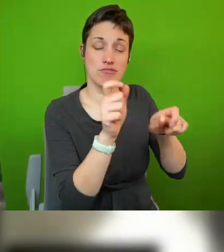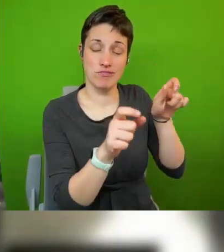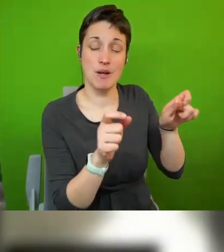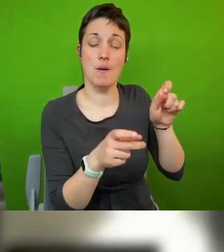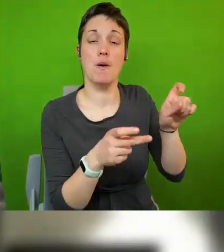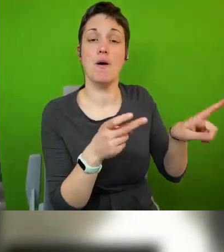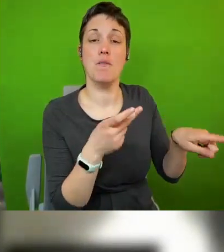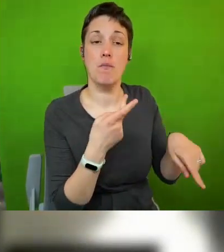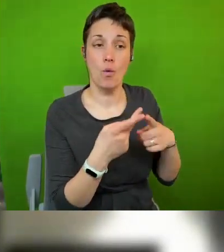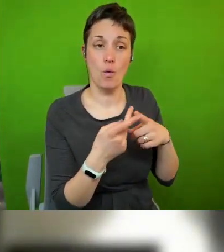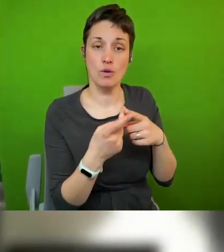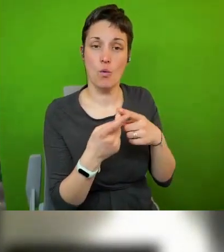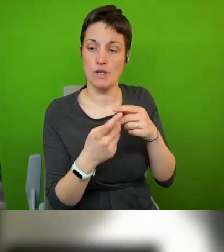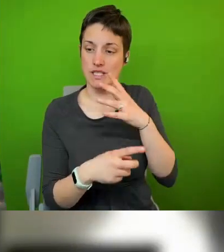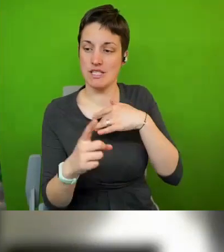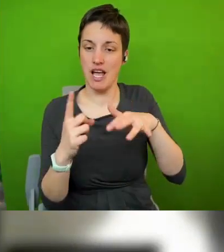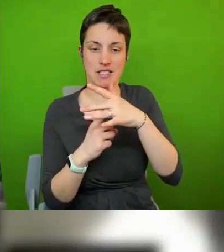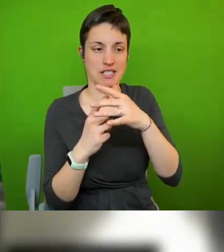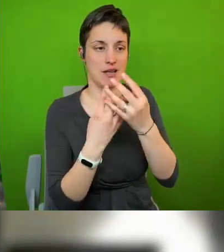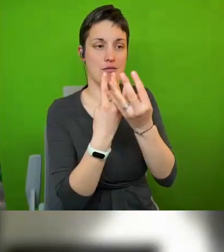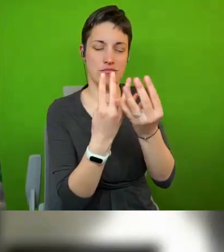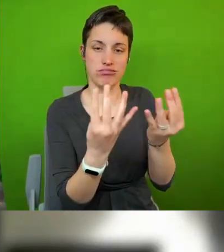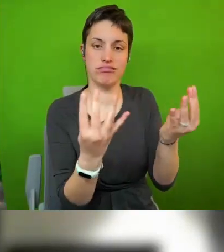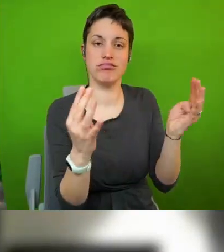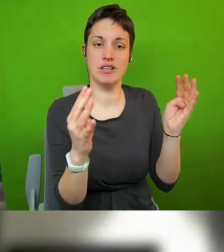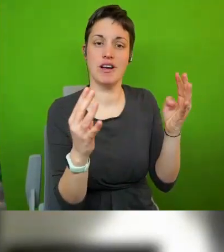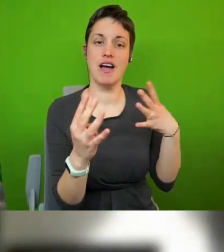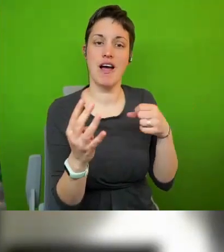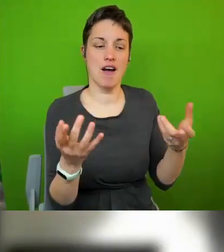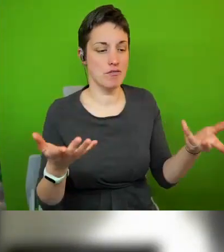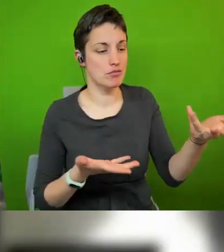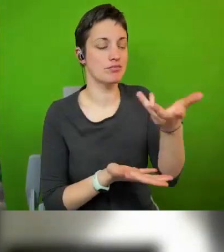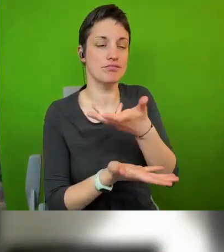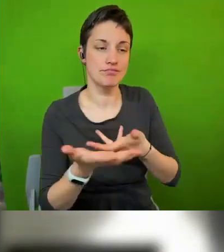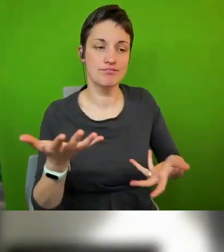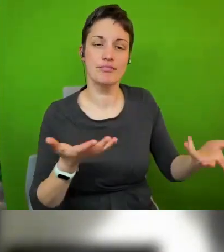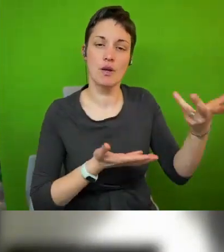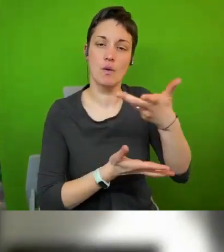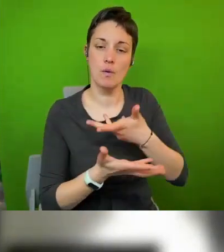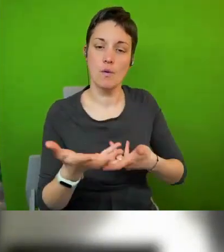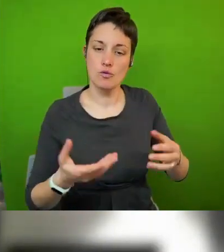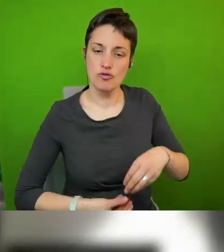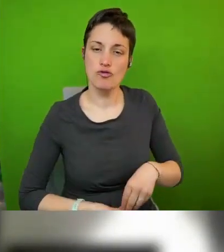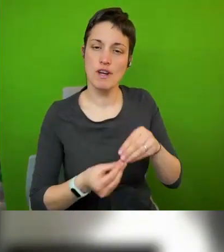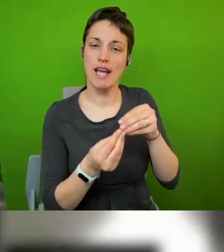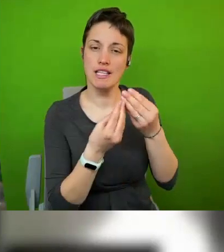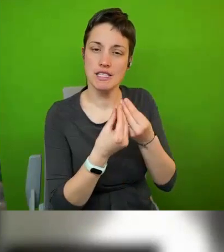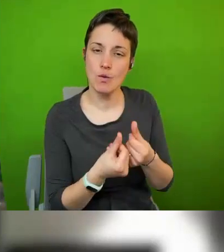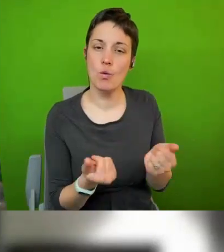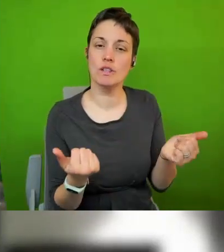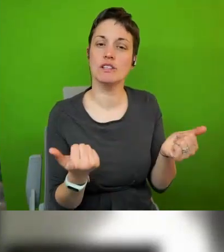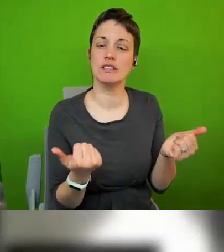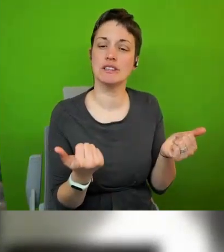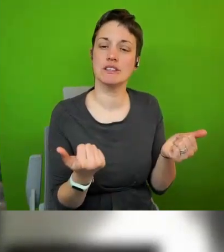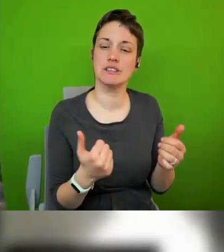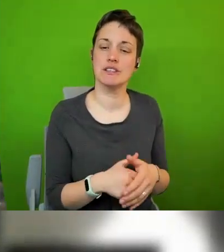uh that have a forum to argue and to create possible solutions i